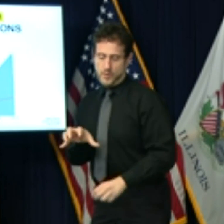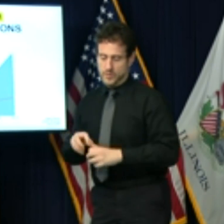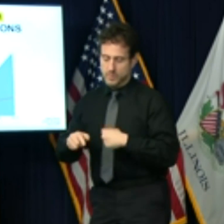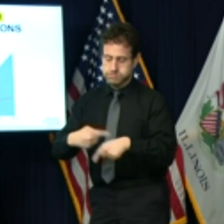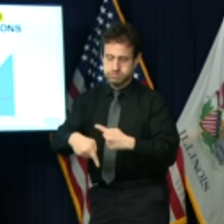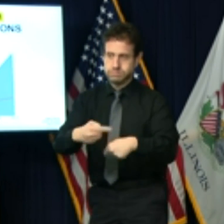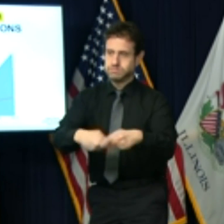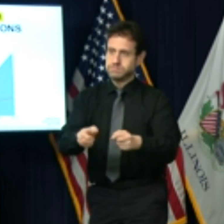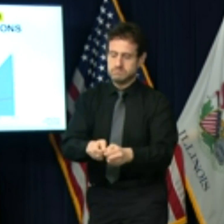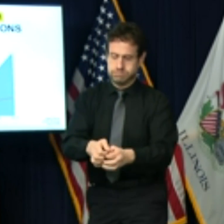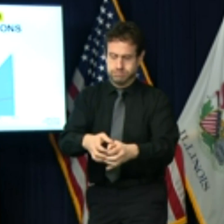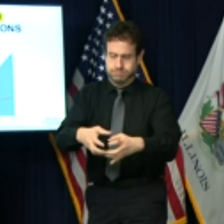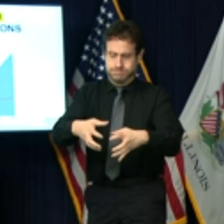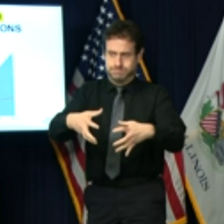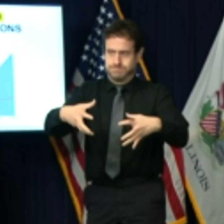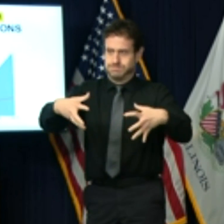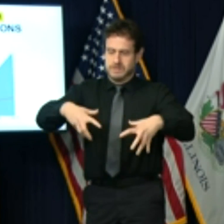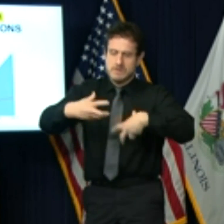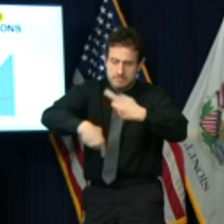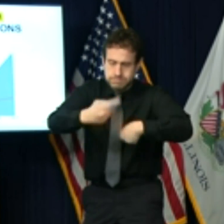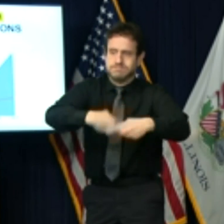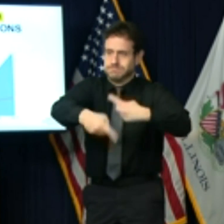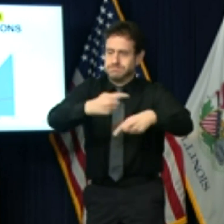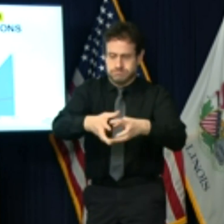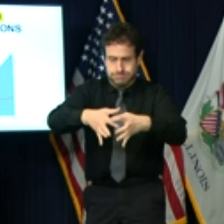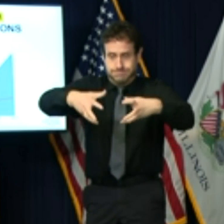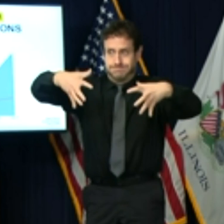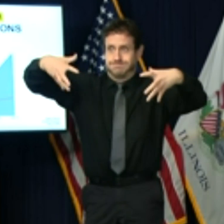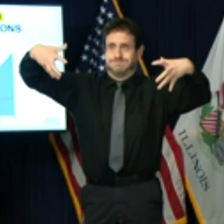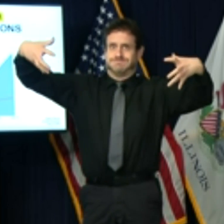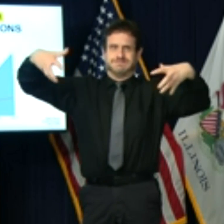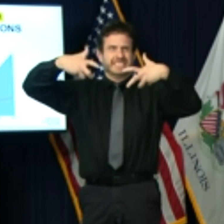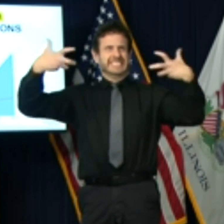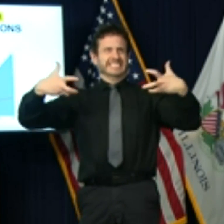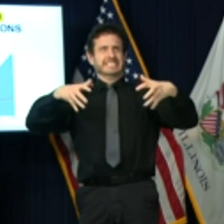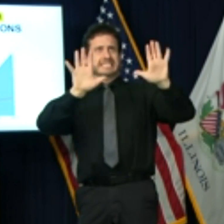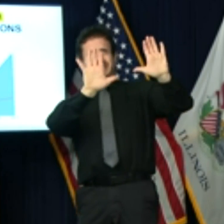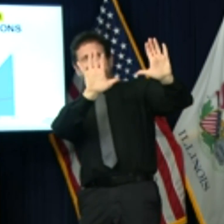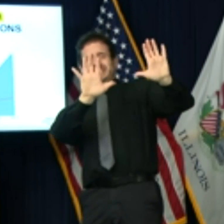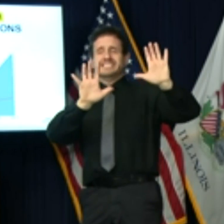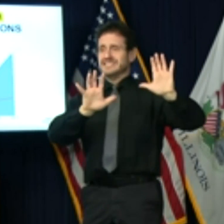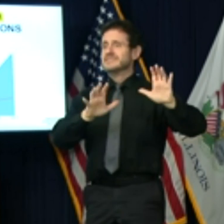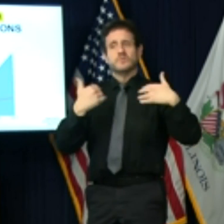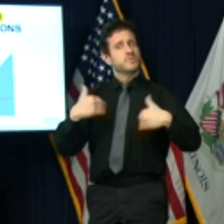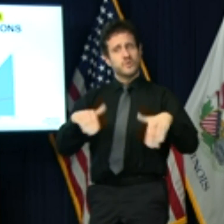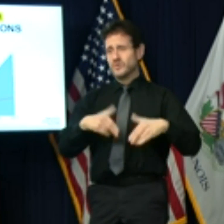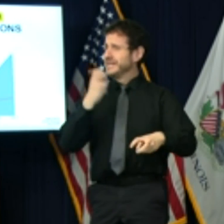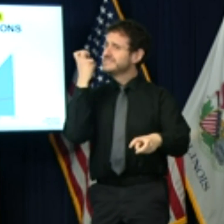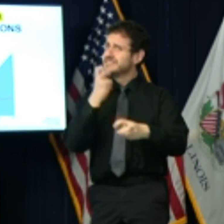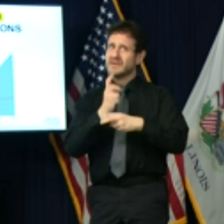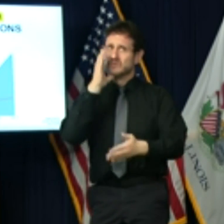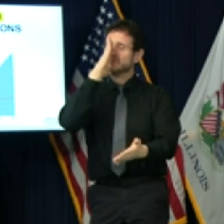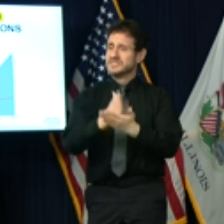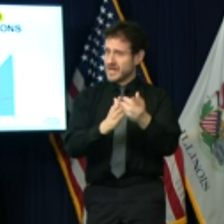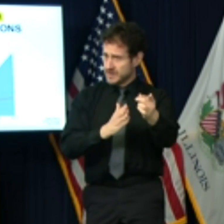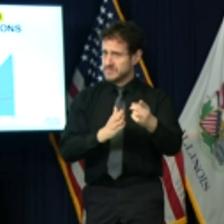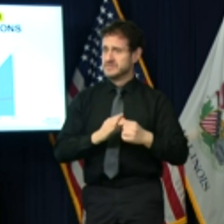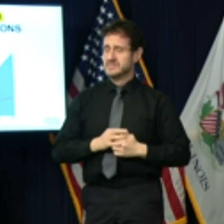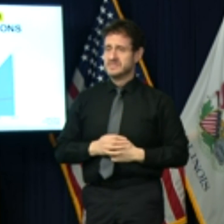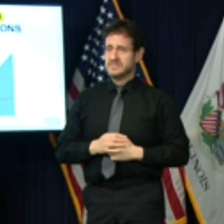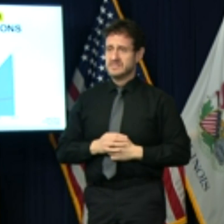As it rolls, it gets larger and faster until it becomes something so big that it takes extraordinary effort to slow